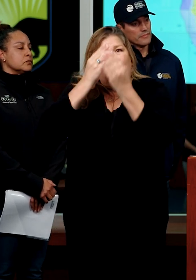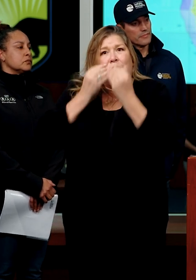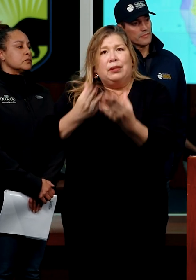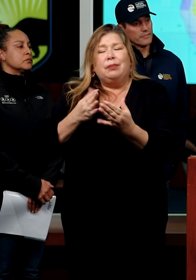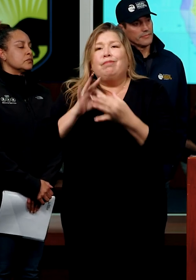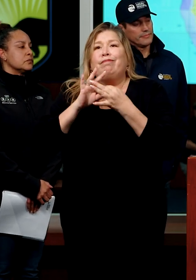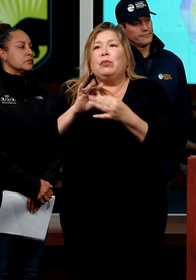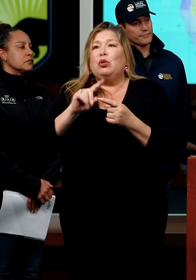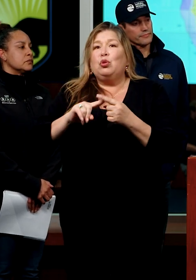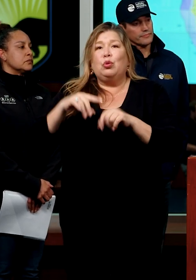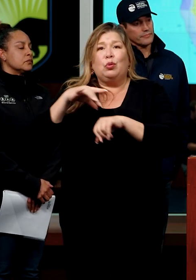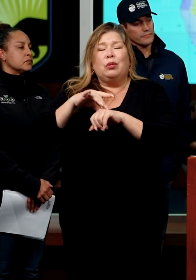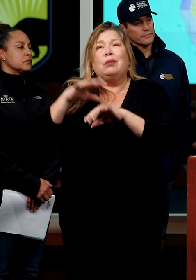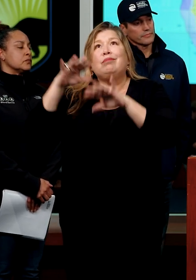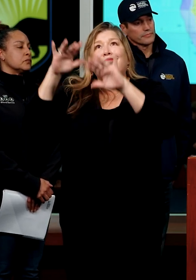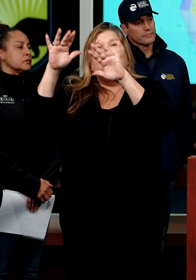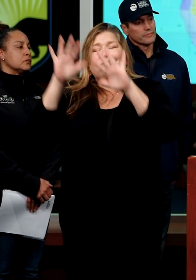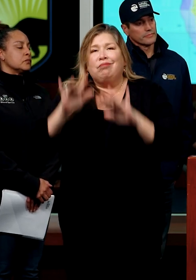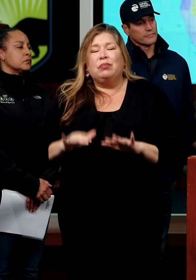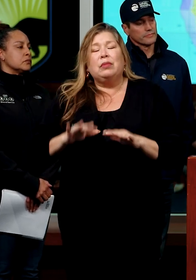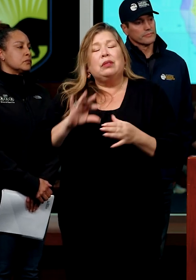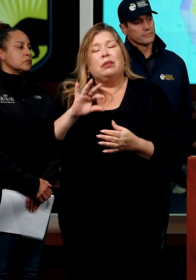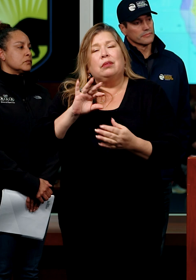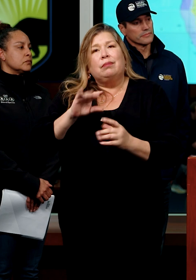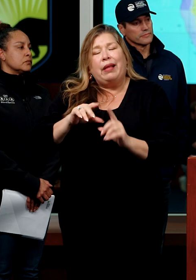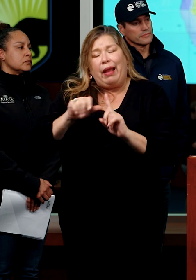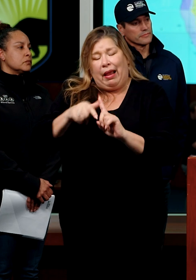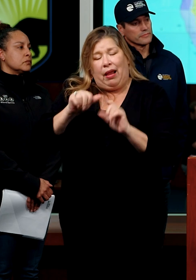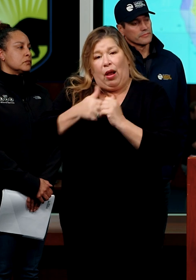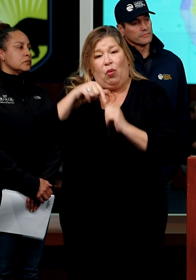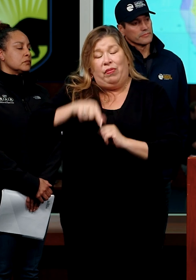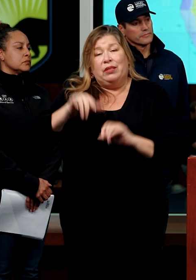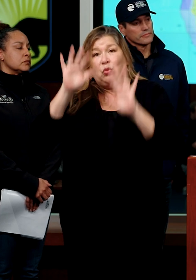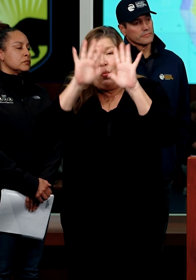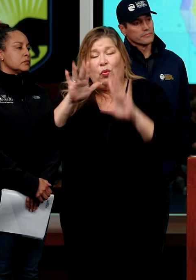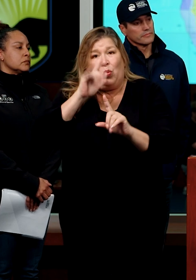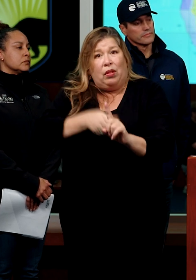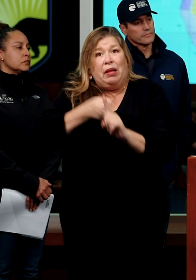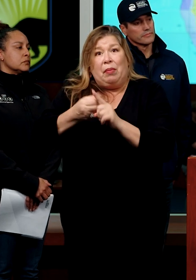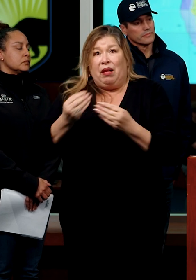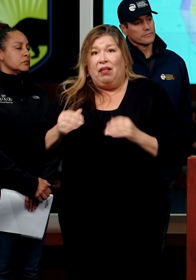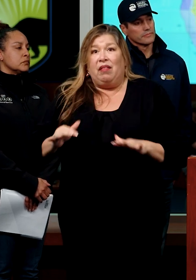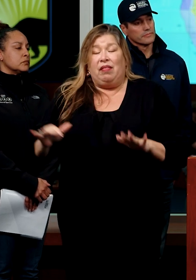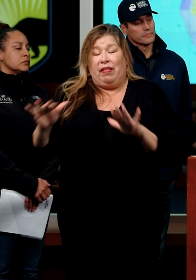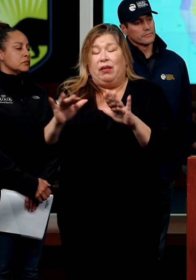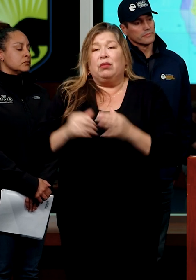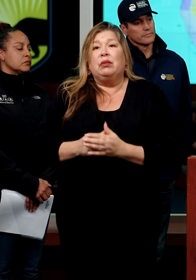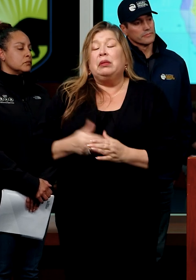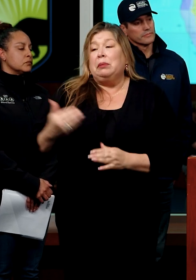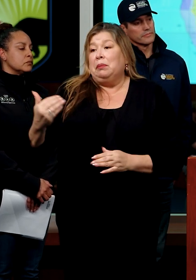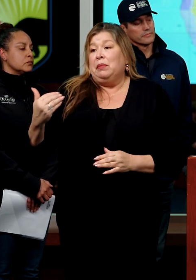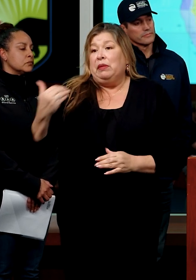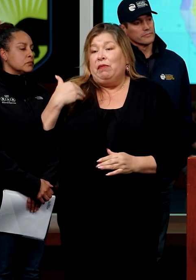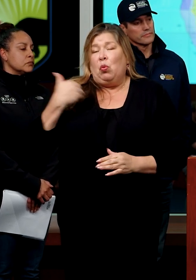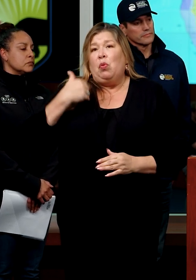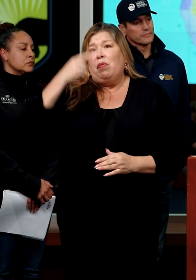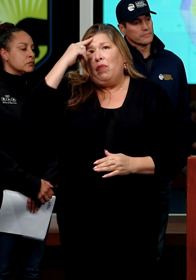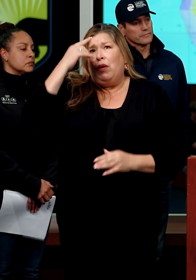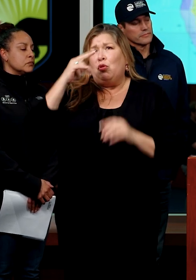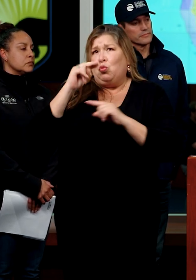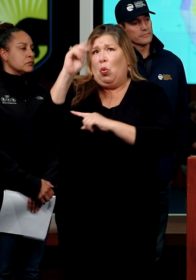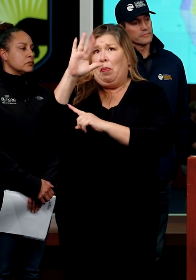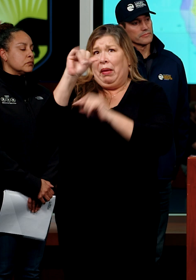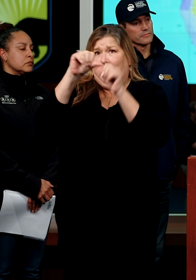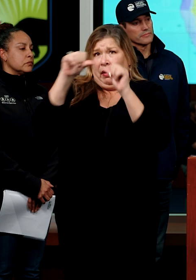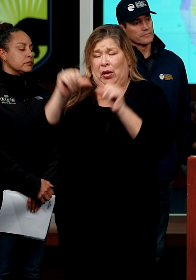geographic landfall of this particular atmospheric river event. A shift from the North Bay